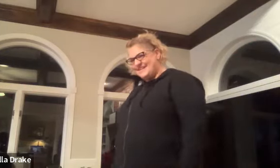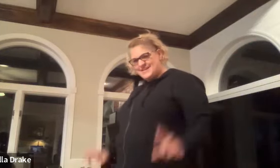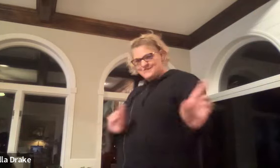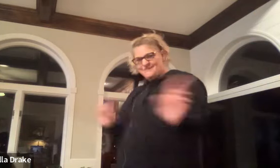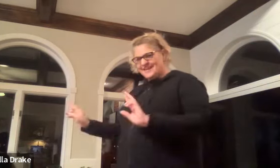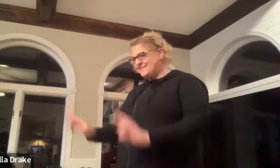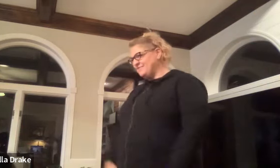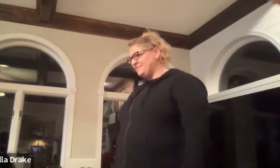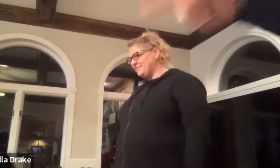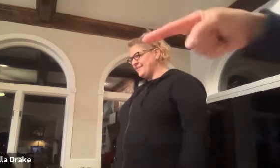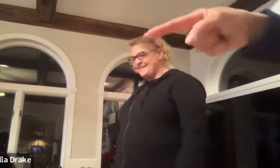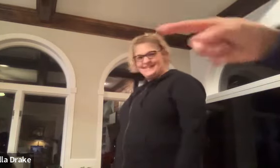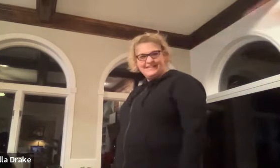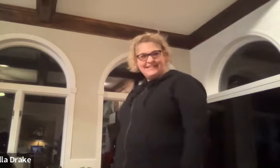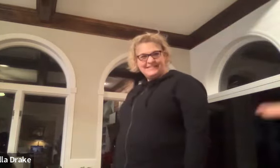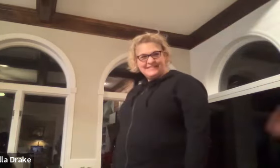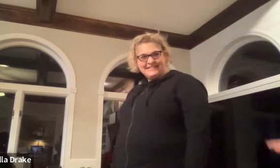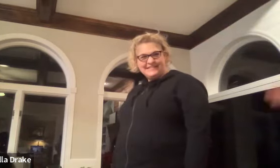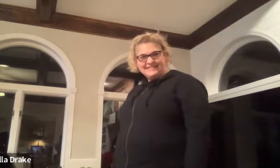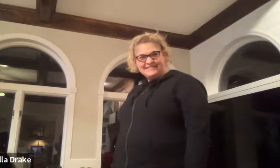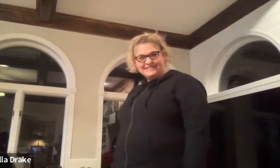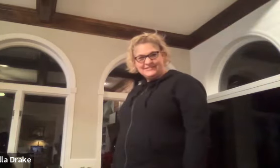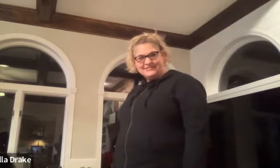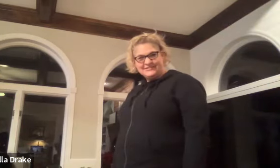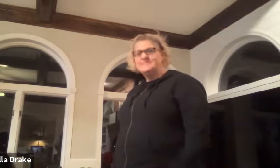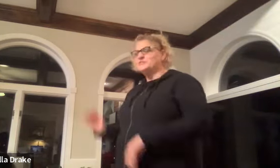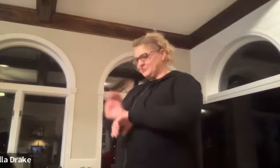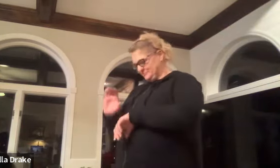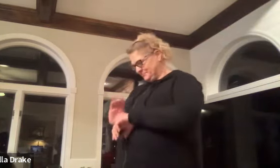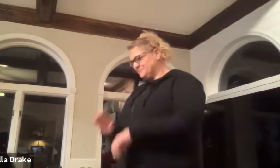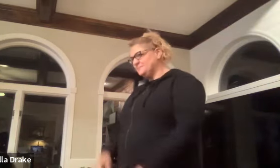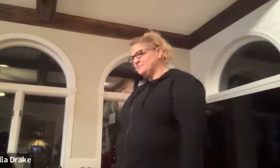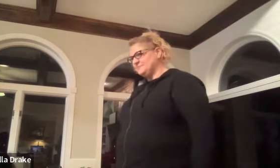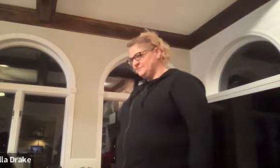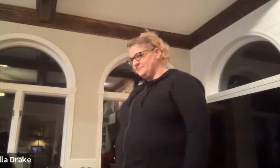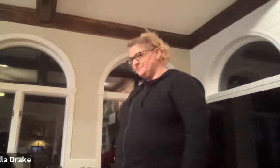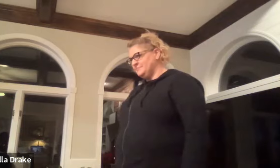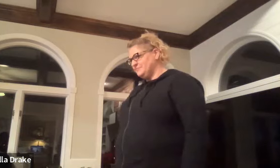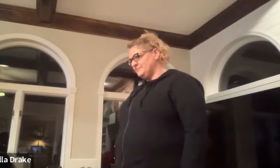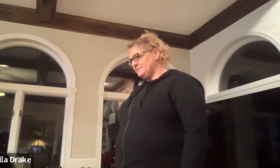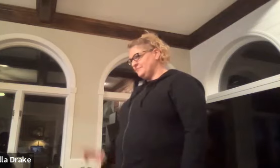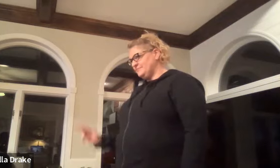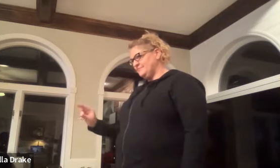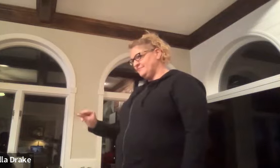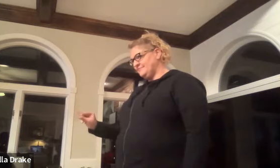ready you go ready church you go